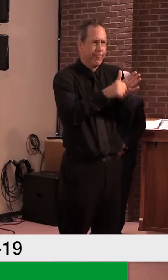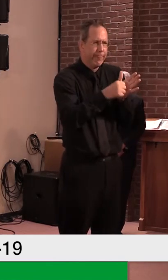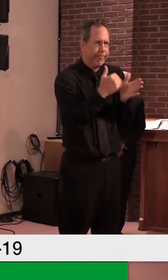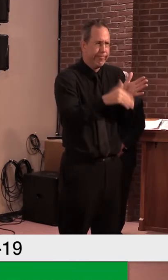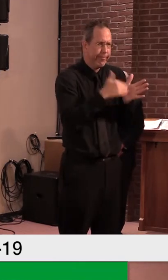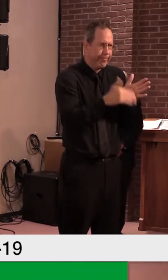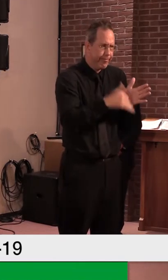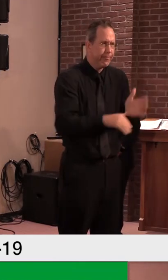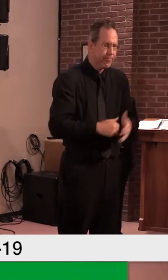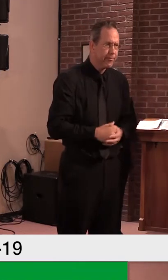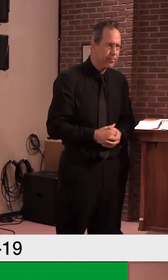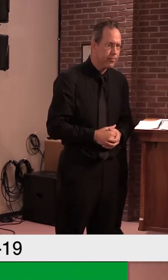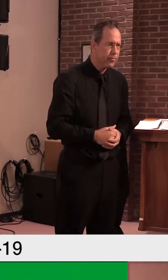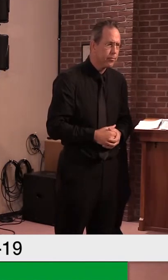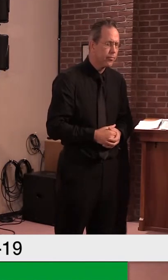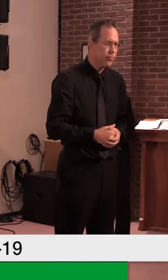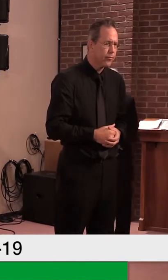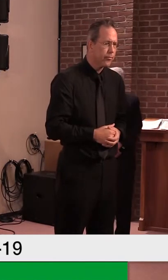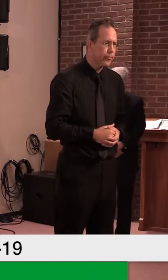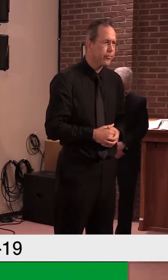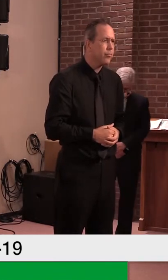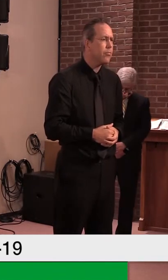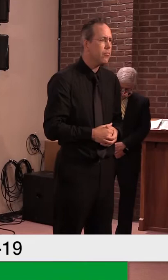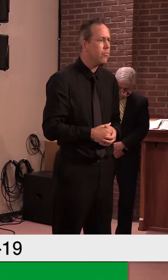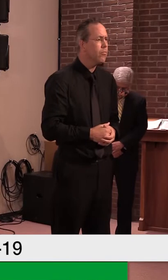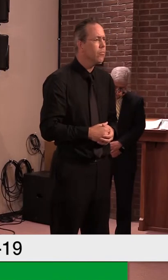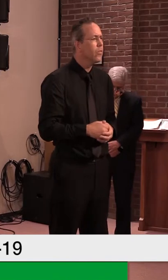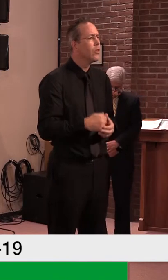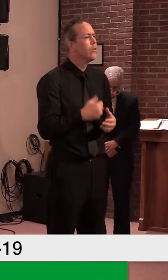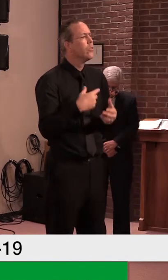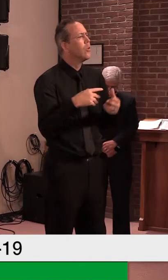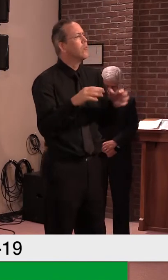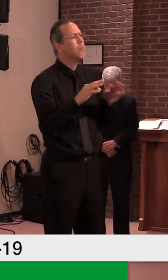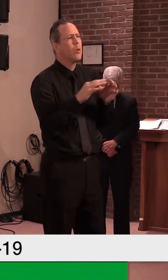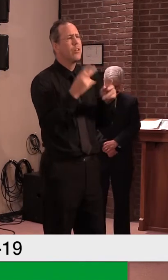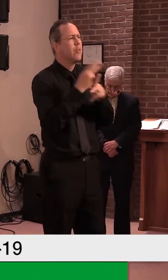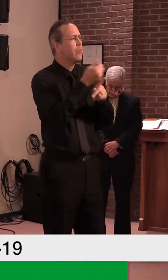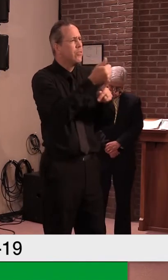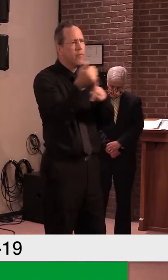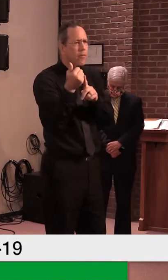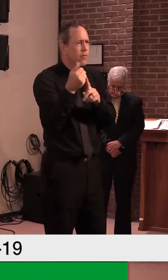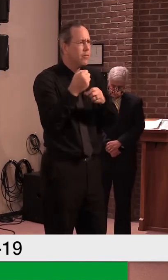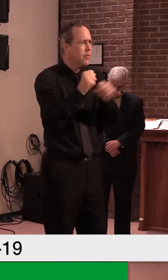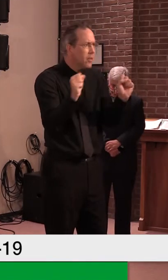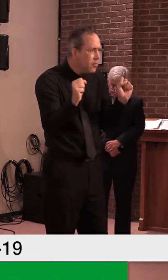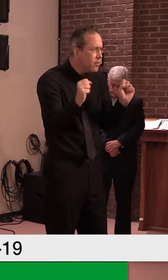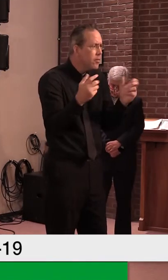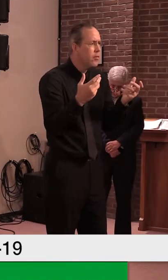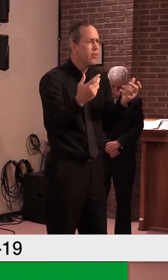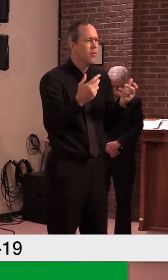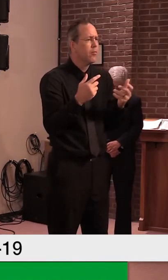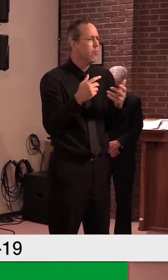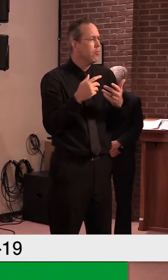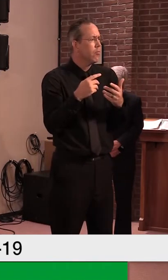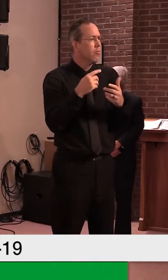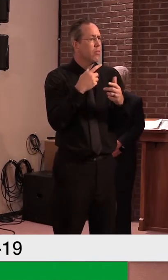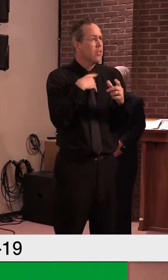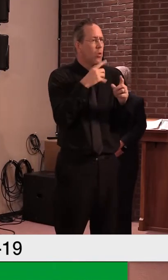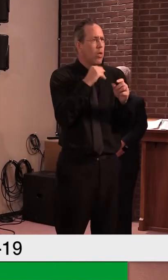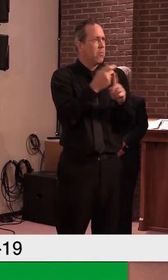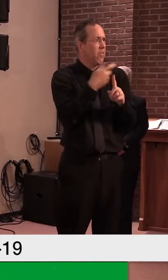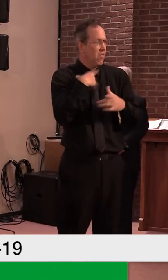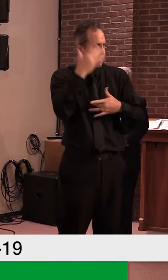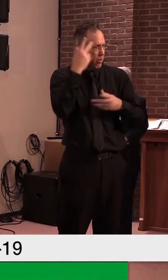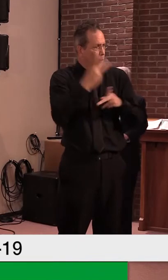into into situations where you could contract the disease. So again, we thank them